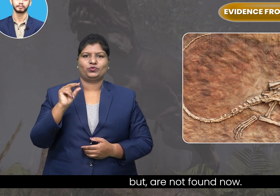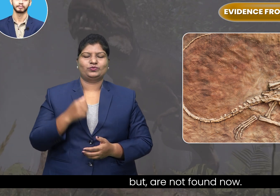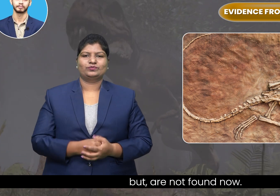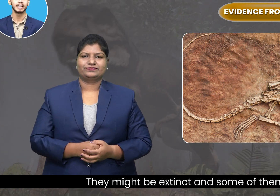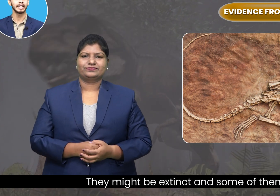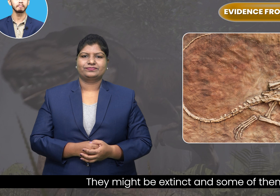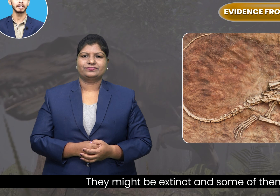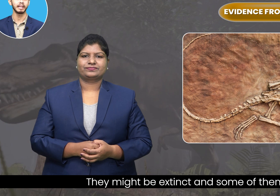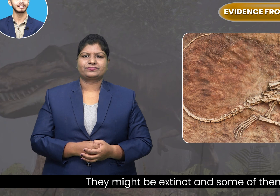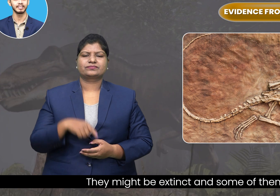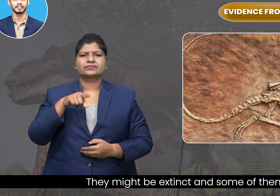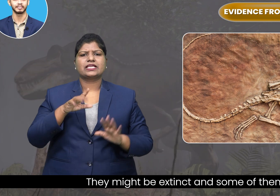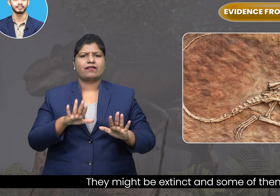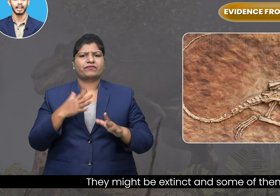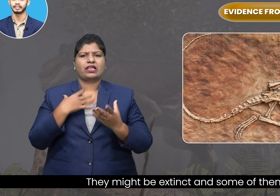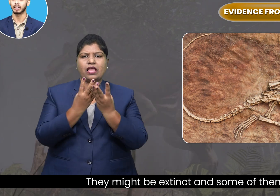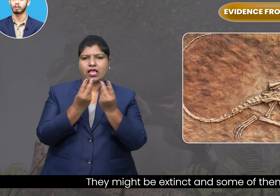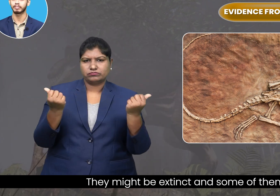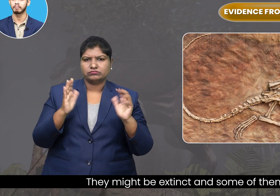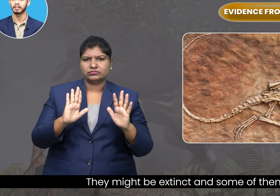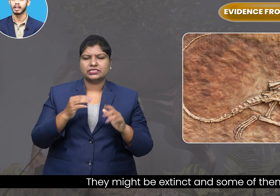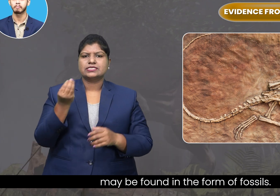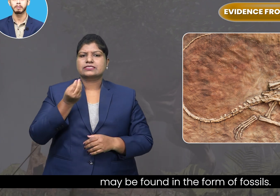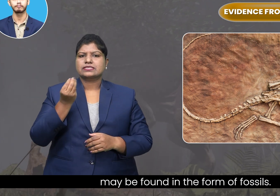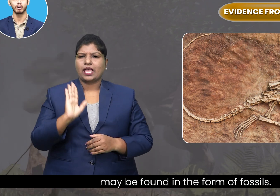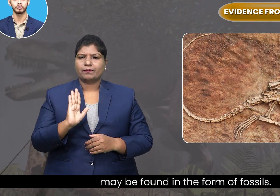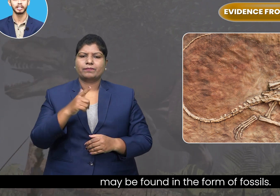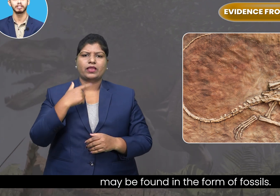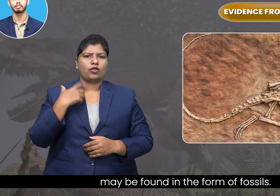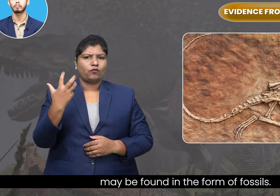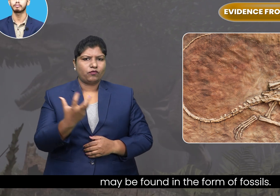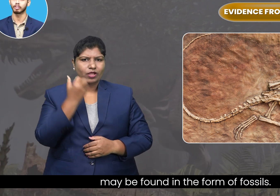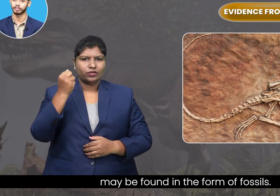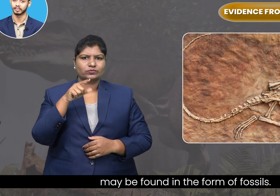They might be extinct and some of them may be found in the form of fossils.